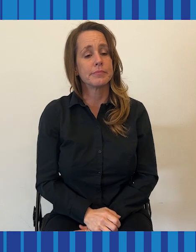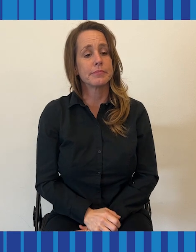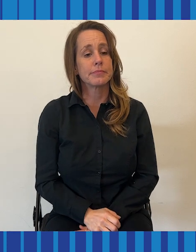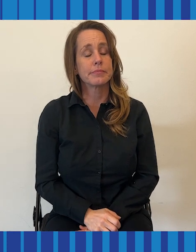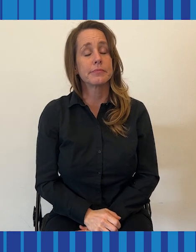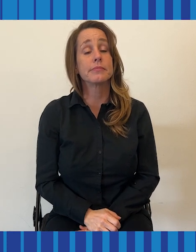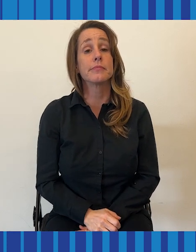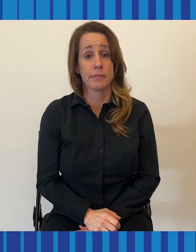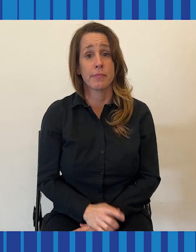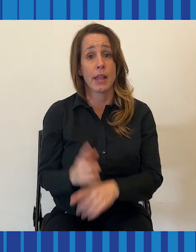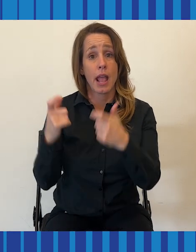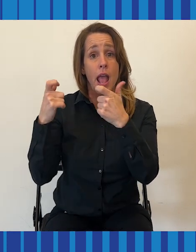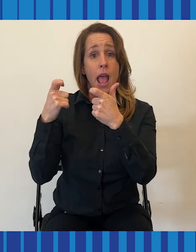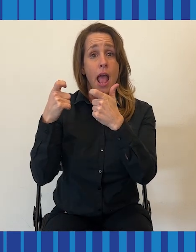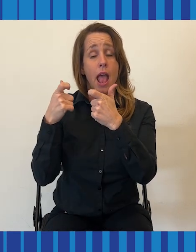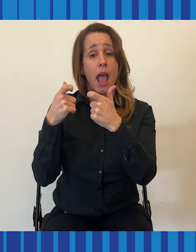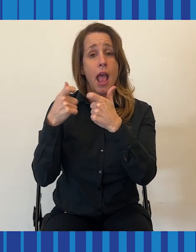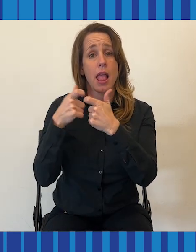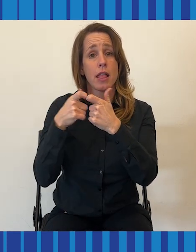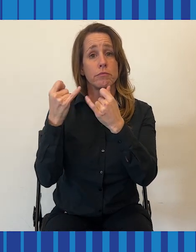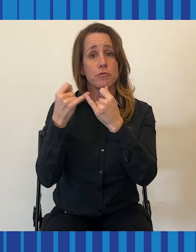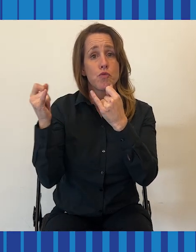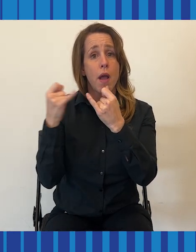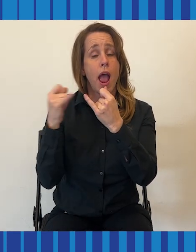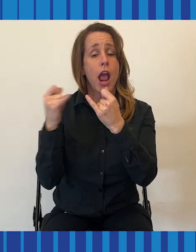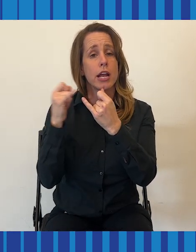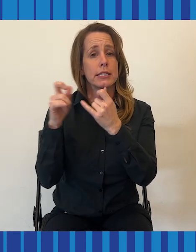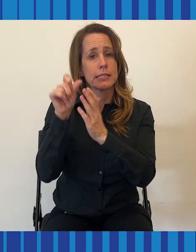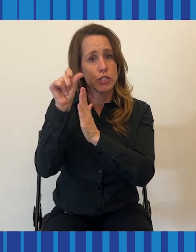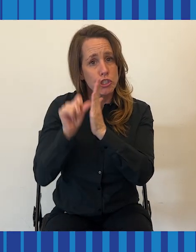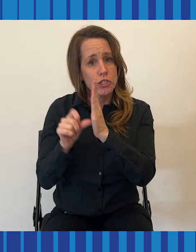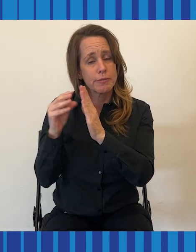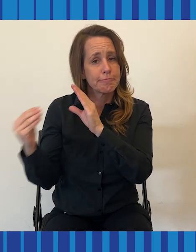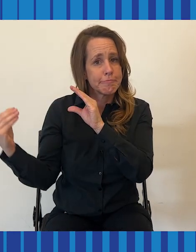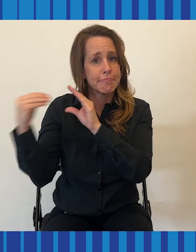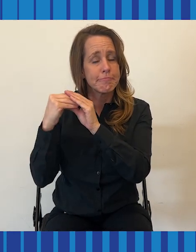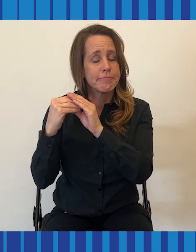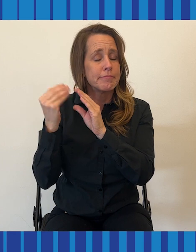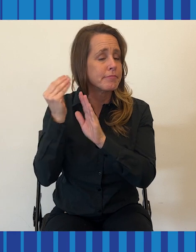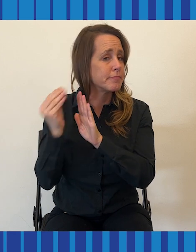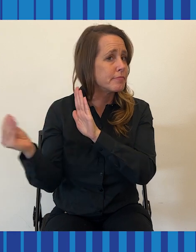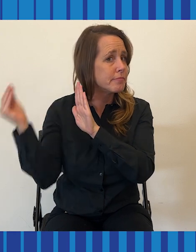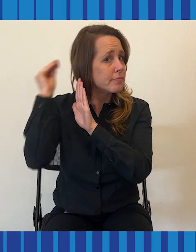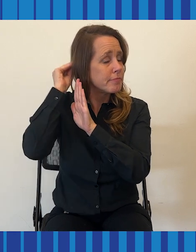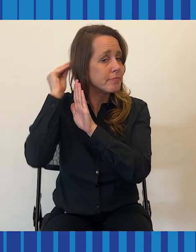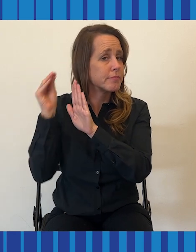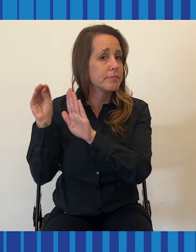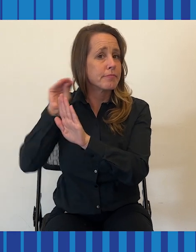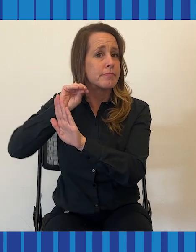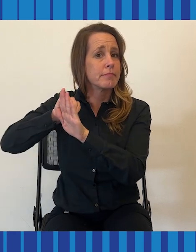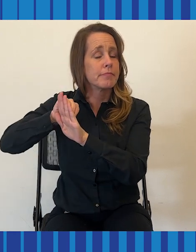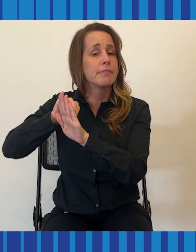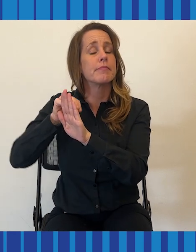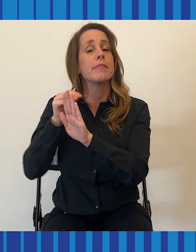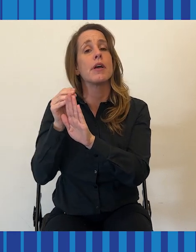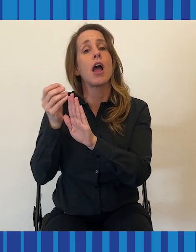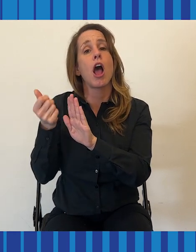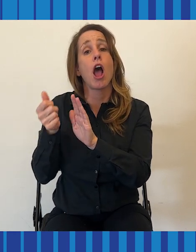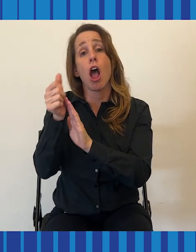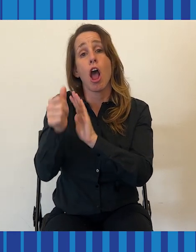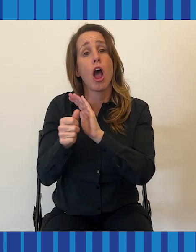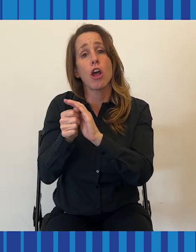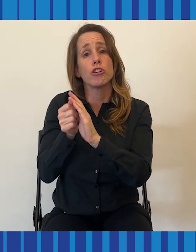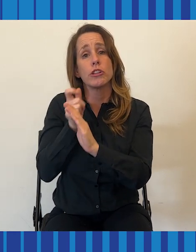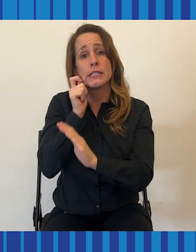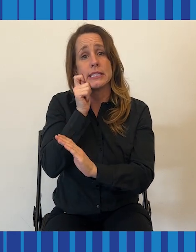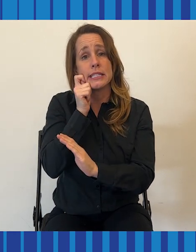surgically inserted into your cochlea and receive signals from a receiver transmitter that is implanted under your skin. Stephanie The receiver